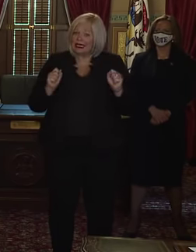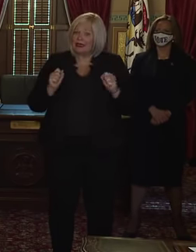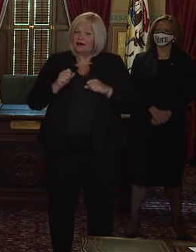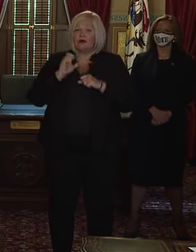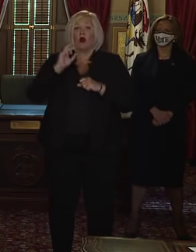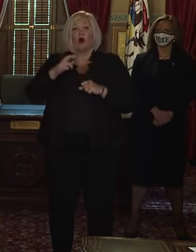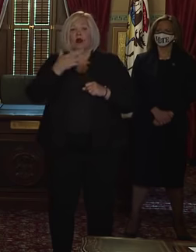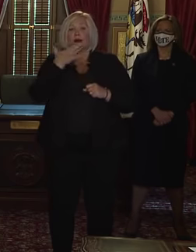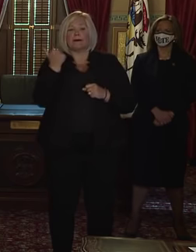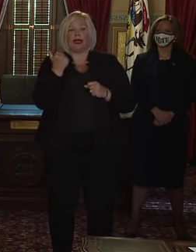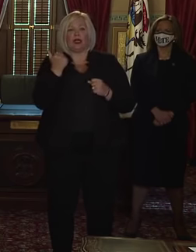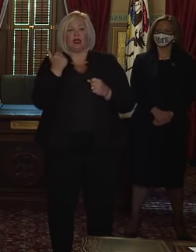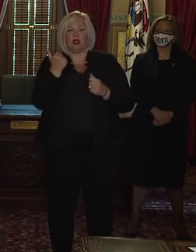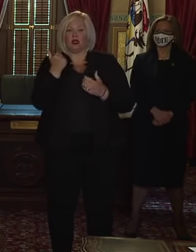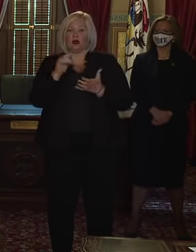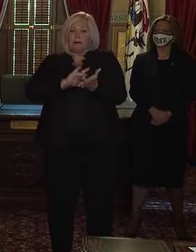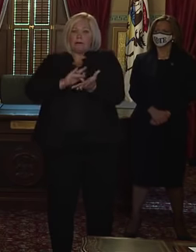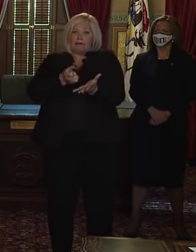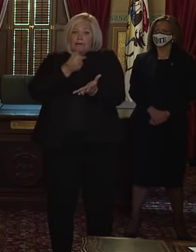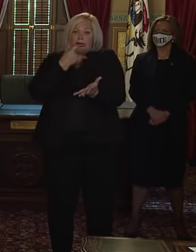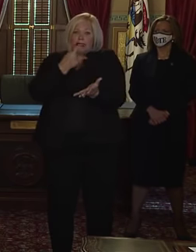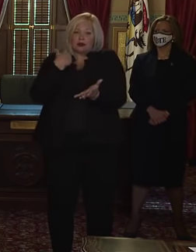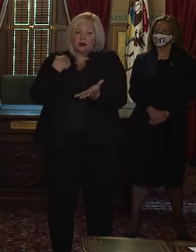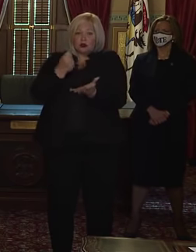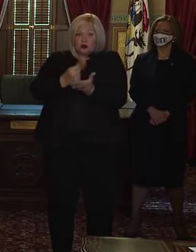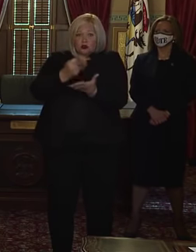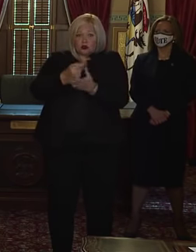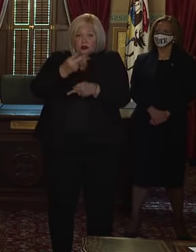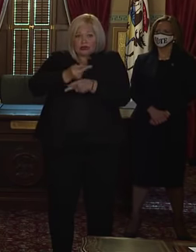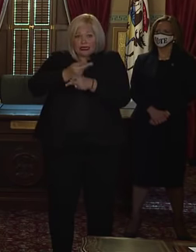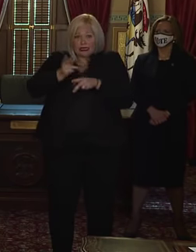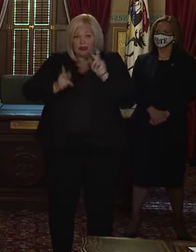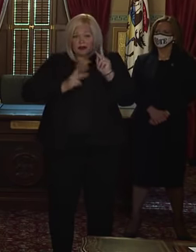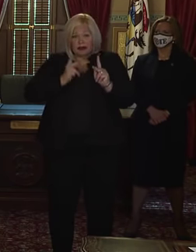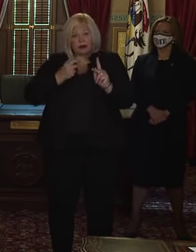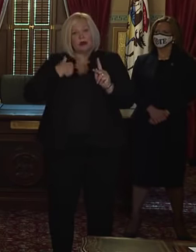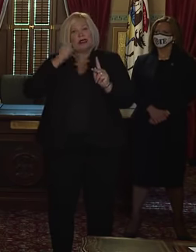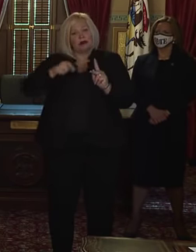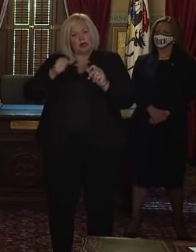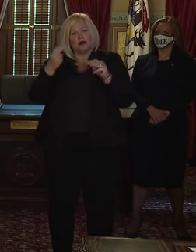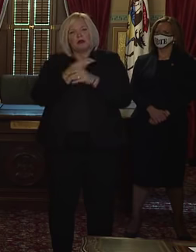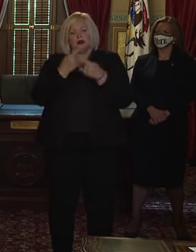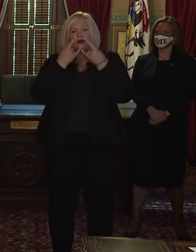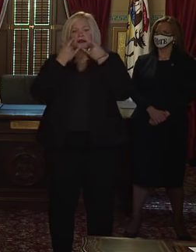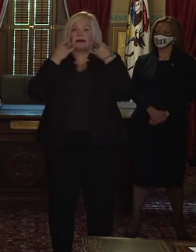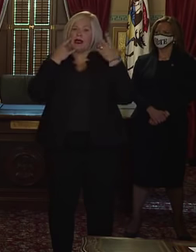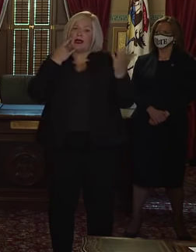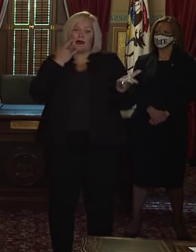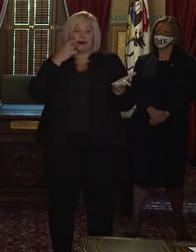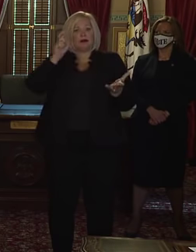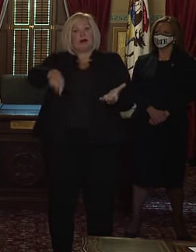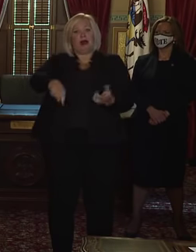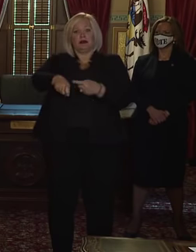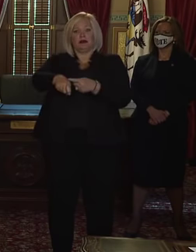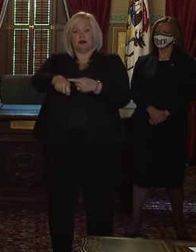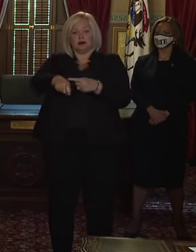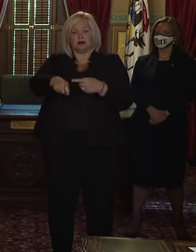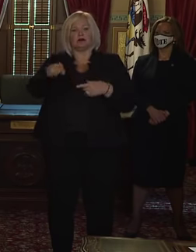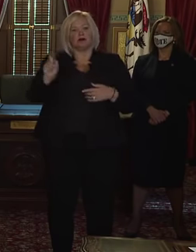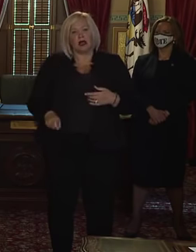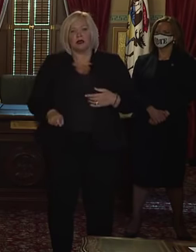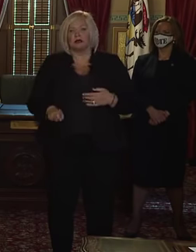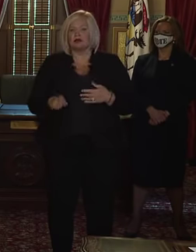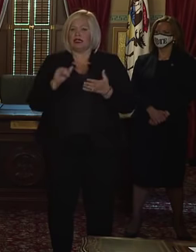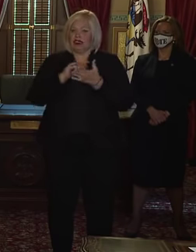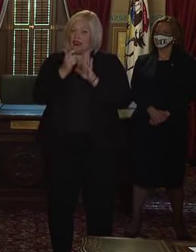until we have better therapeutics, we are going to have to continue to mask up. And that remains the